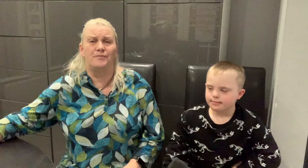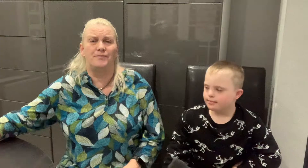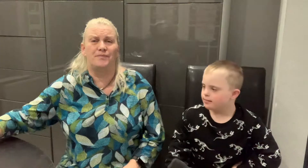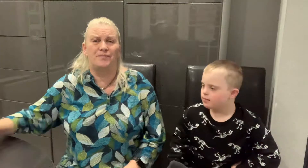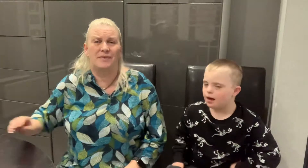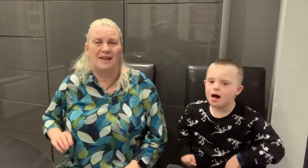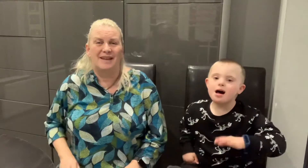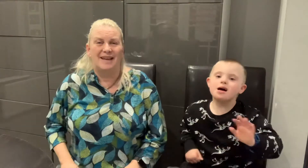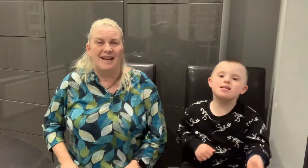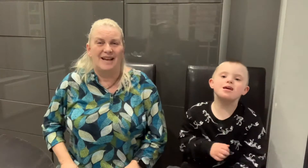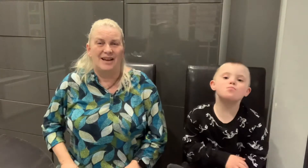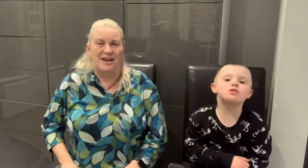Hello,